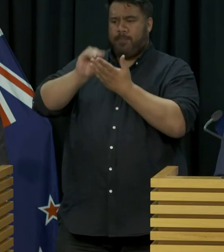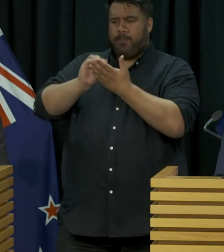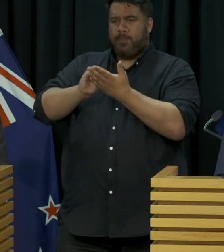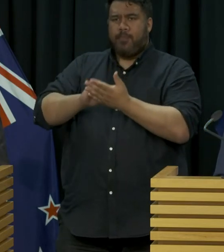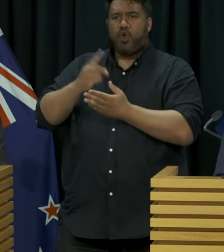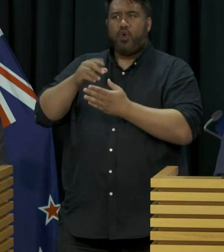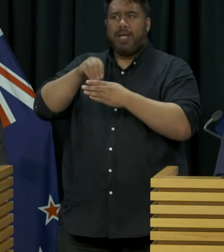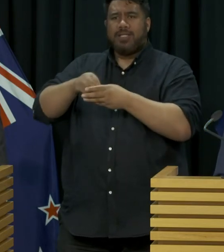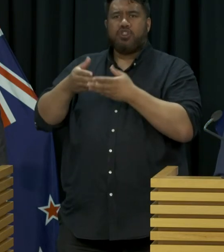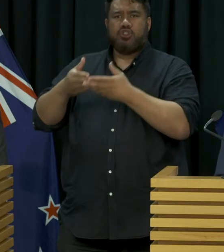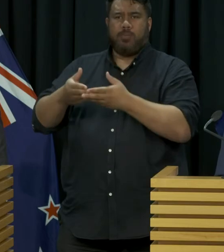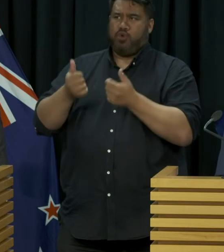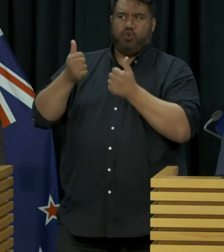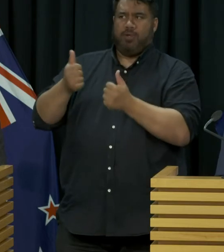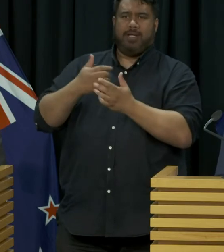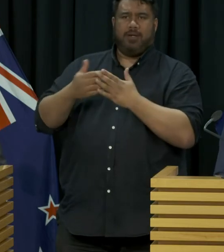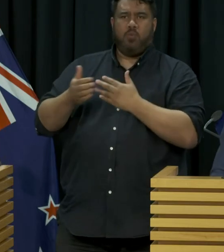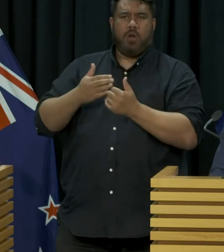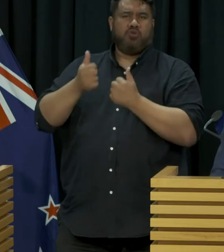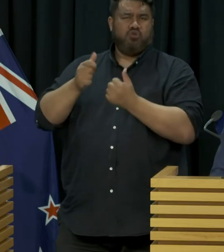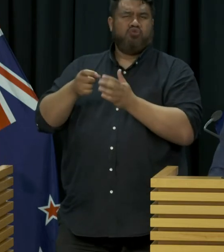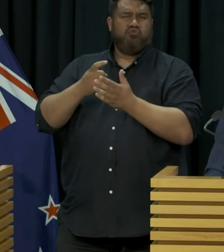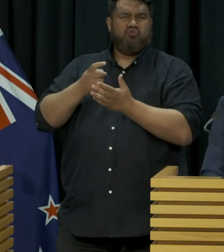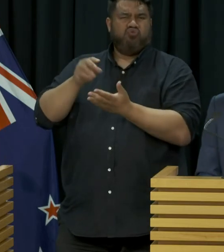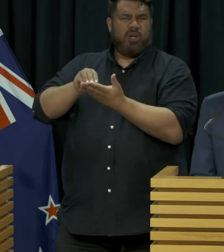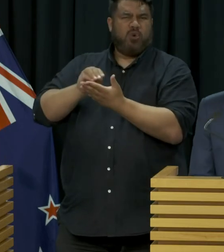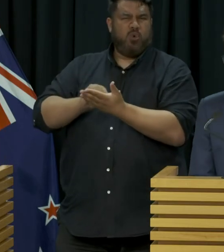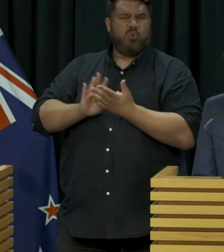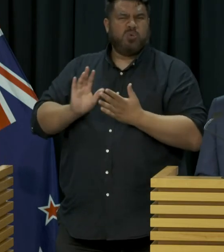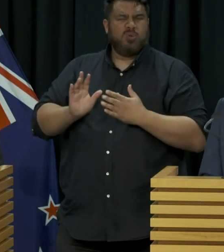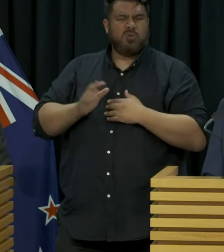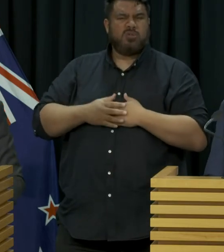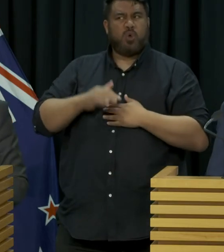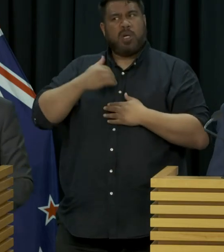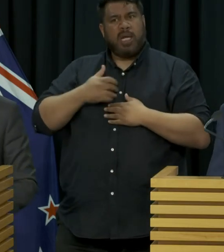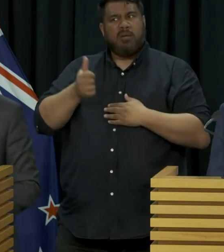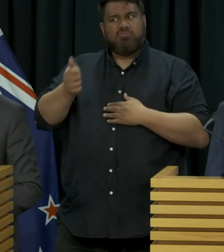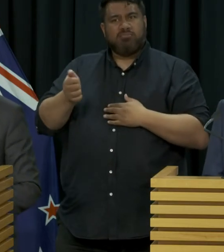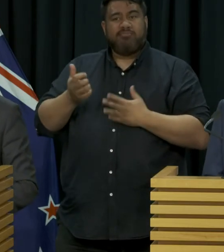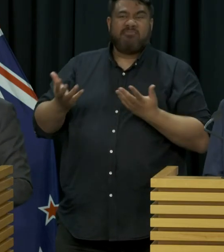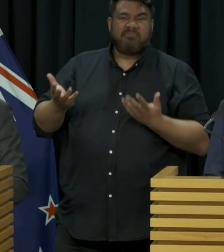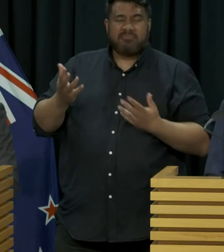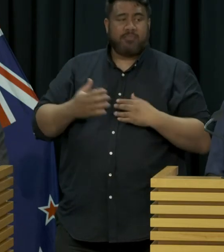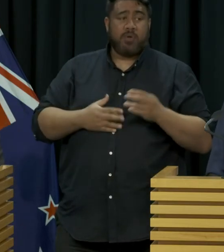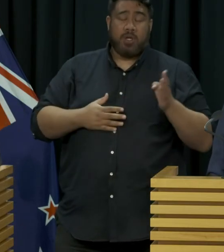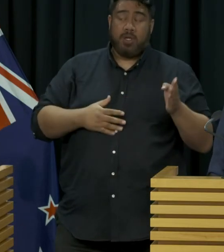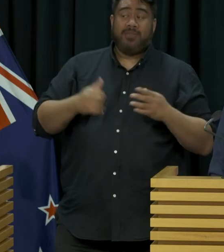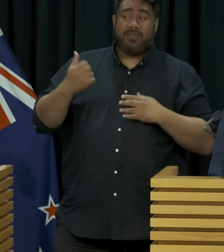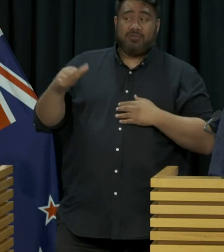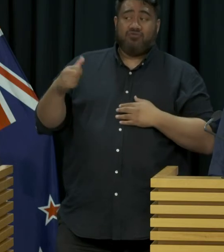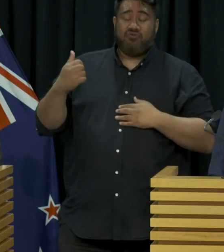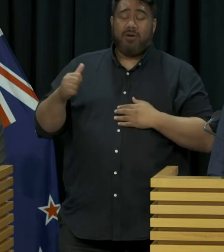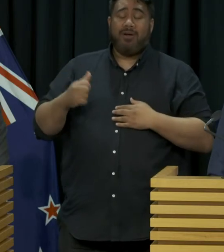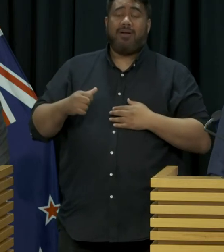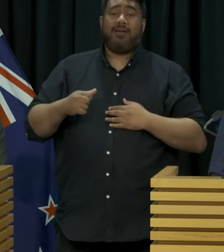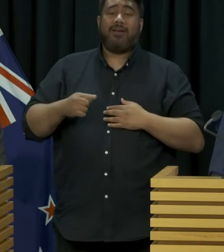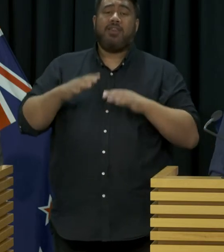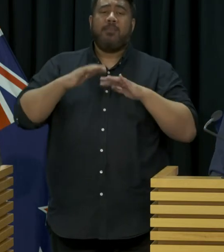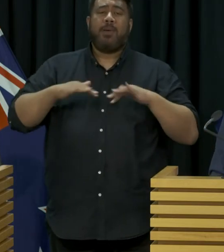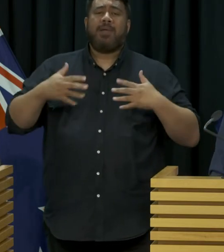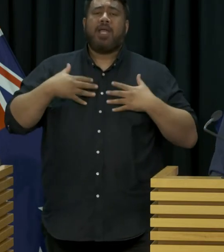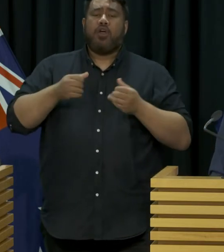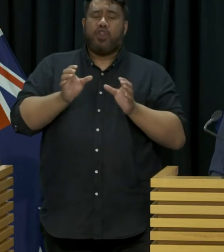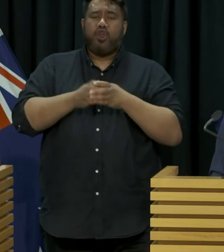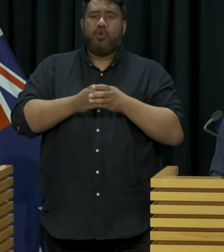ship and that those people have been contacted, but again I'll ask the Director General if he has anything to add. That's my information too, miss. I think the public health unit moved swiftly,